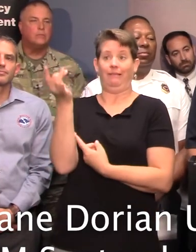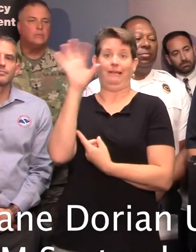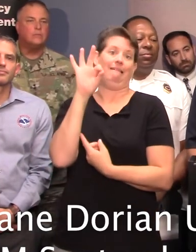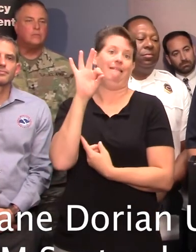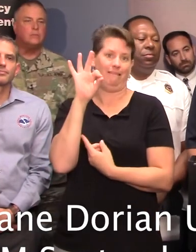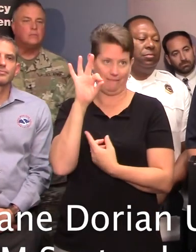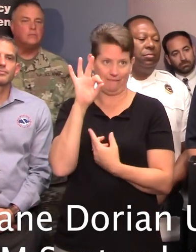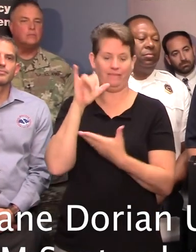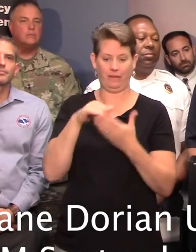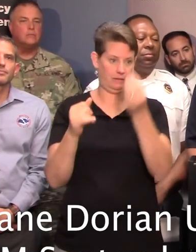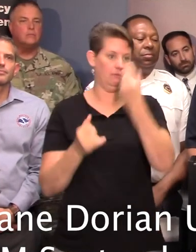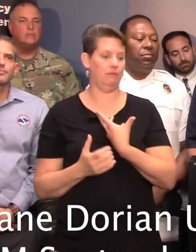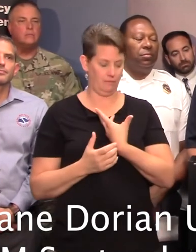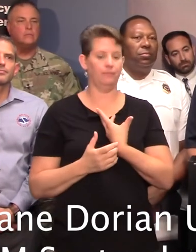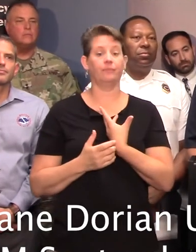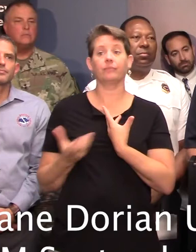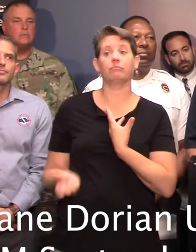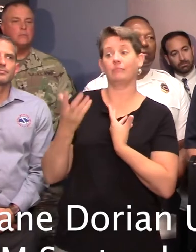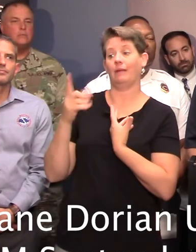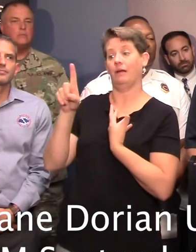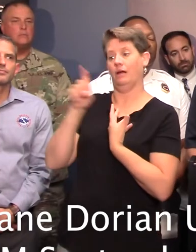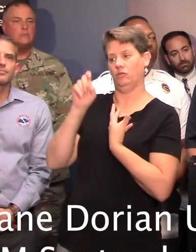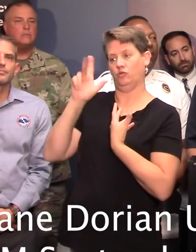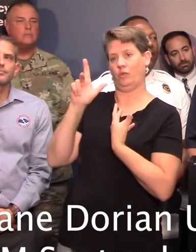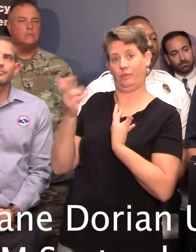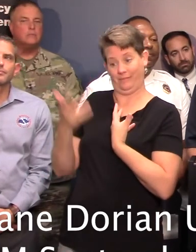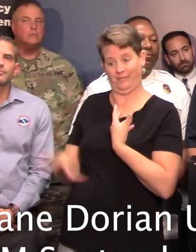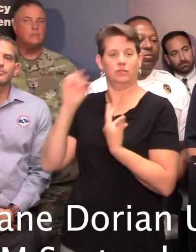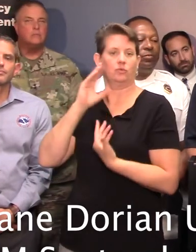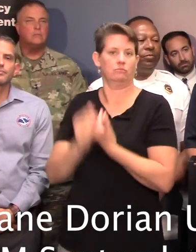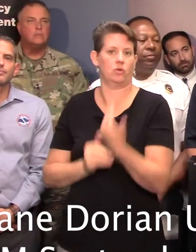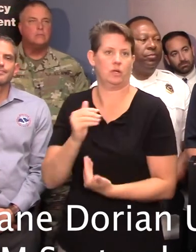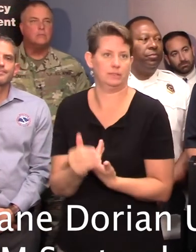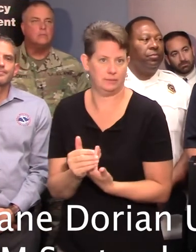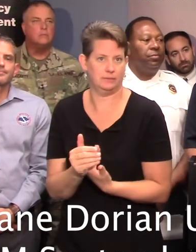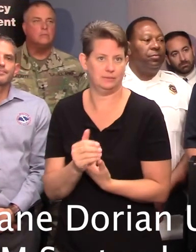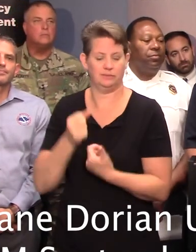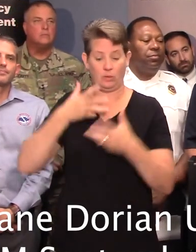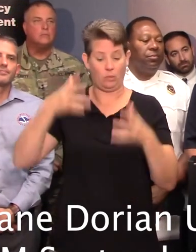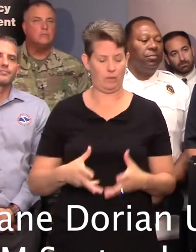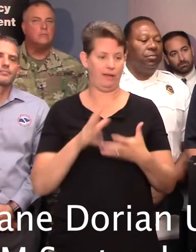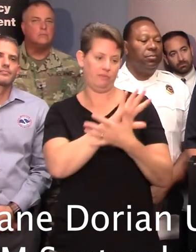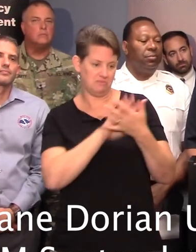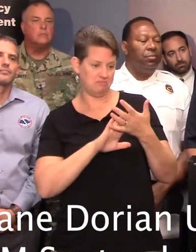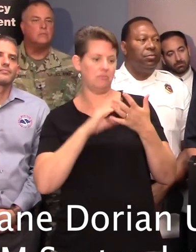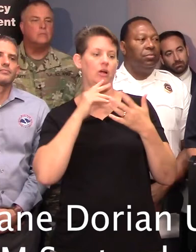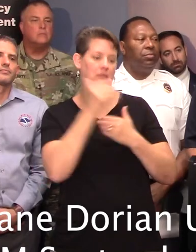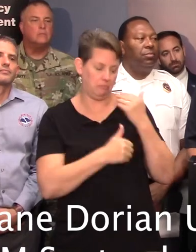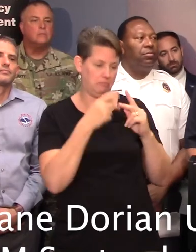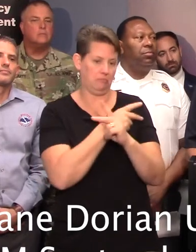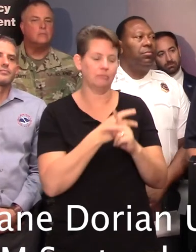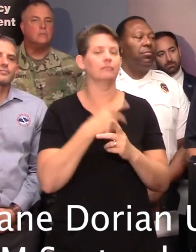the latest data point that I've got, 123 are either completed or in progress, and the remaining are being actioned. And